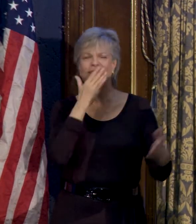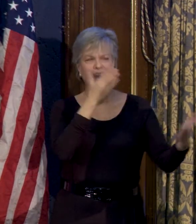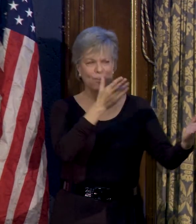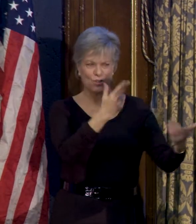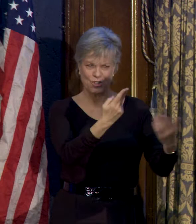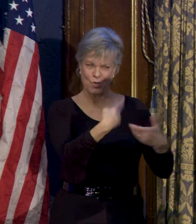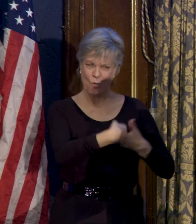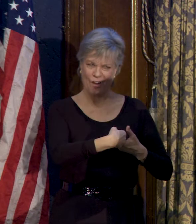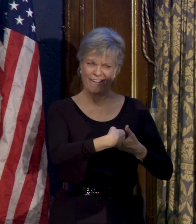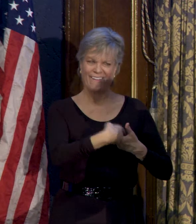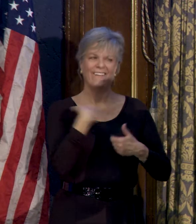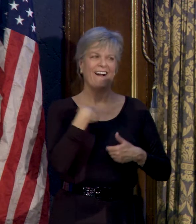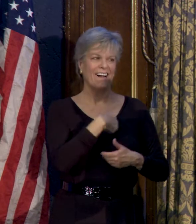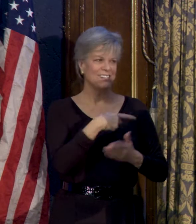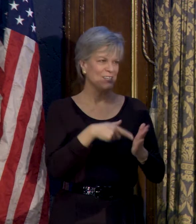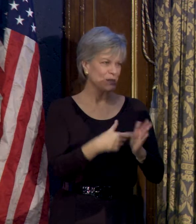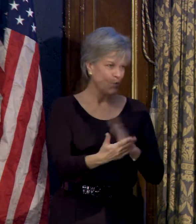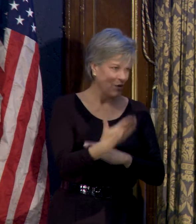morning.